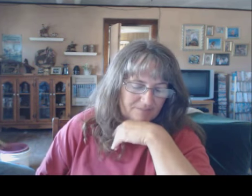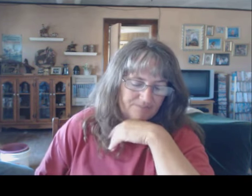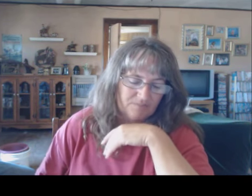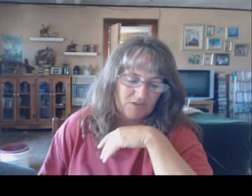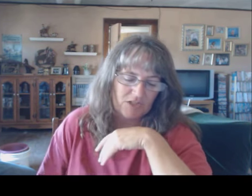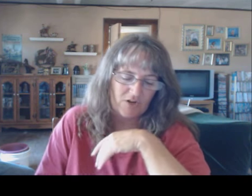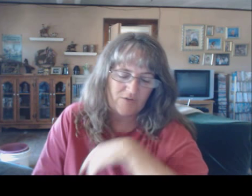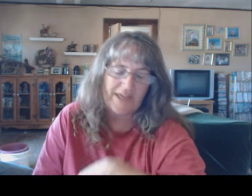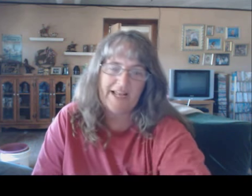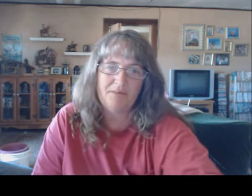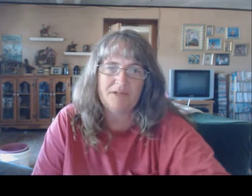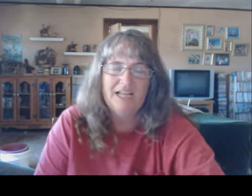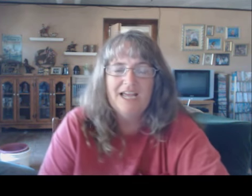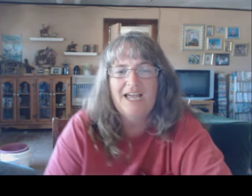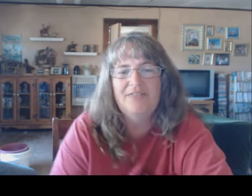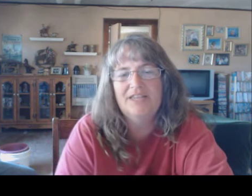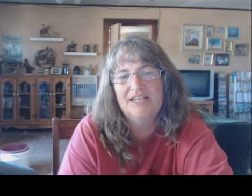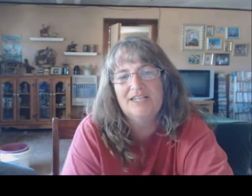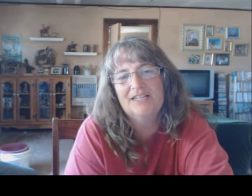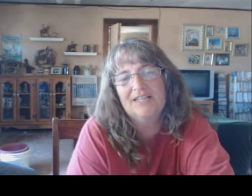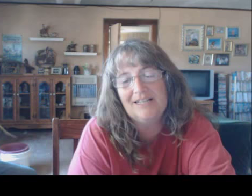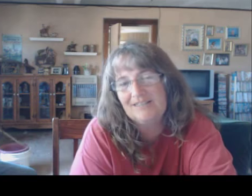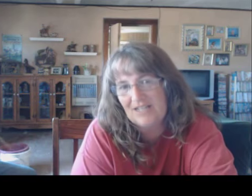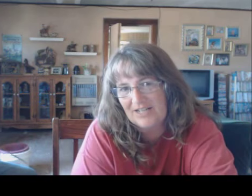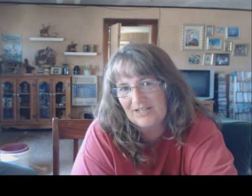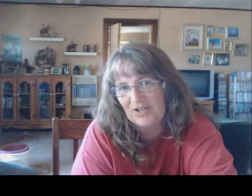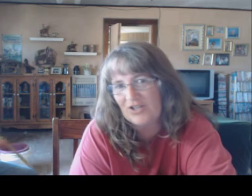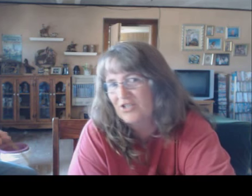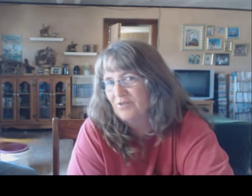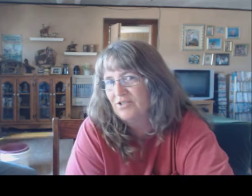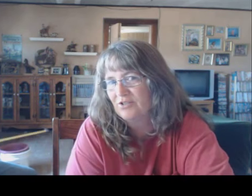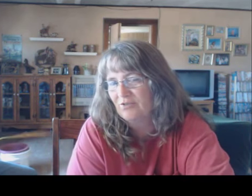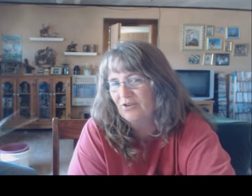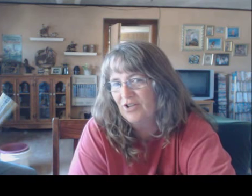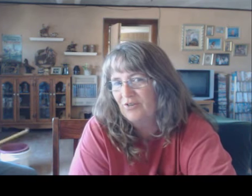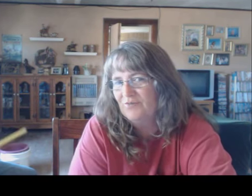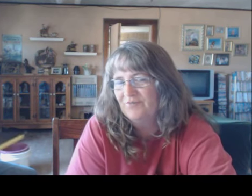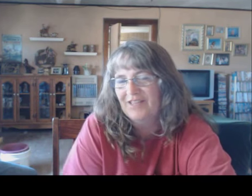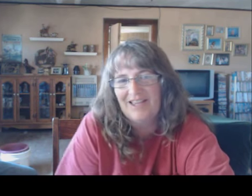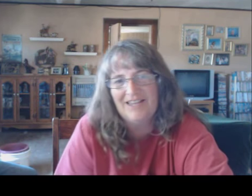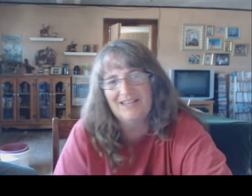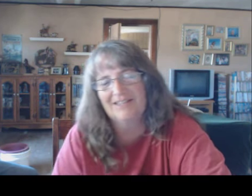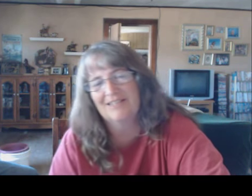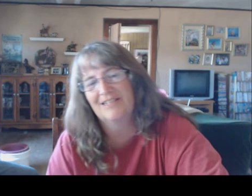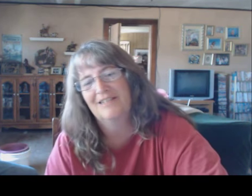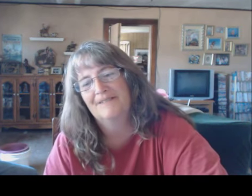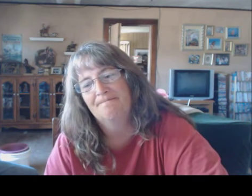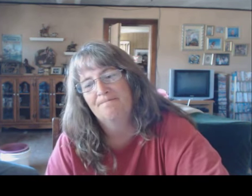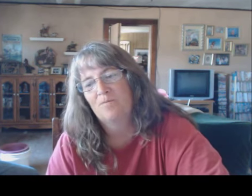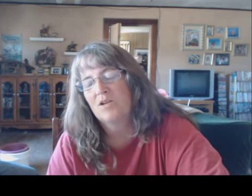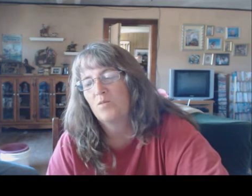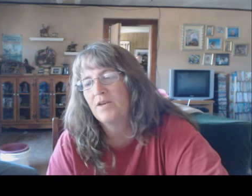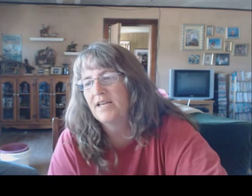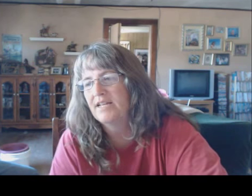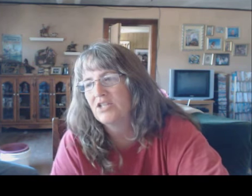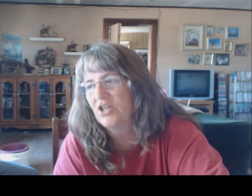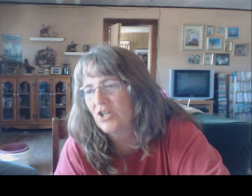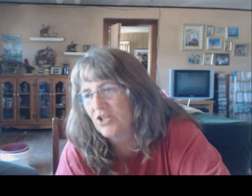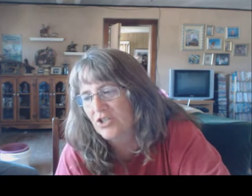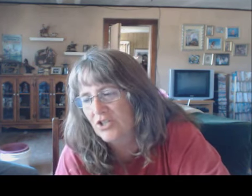Um... So, that happened. And then, last night, RJ went to a rodeo. And... We had turned